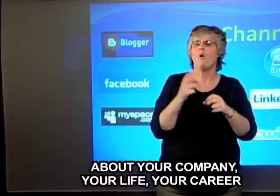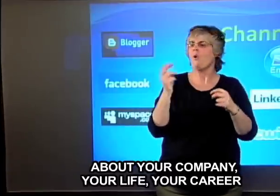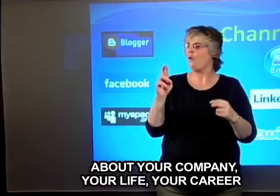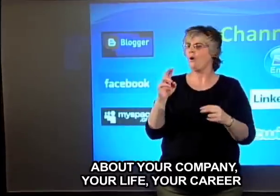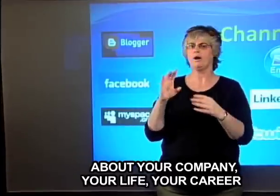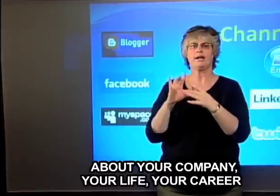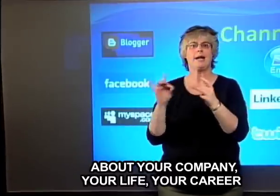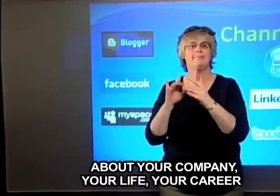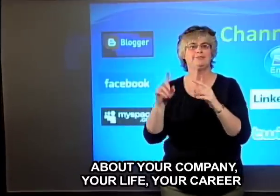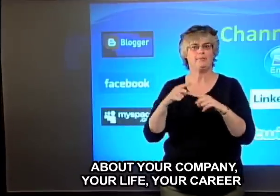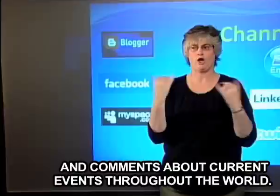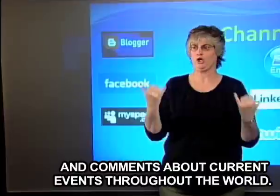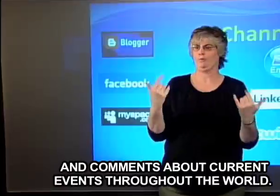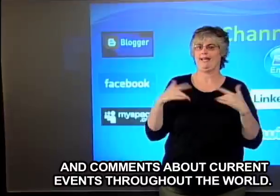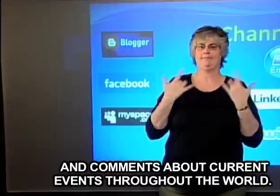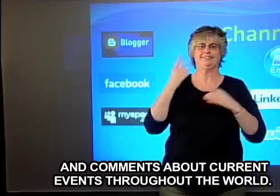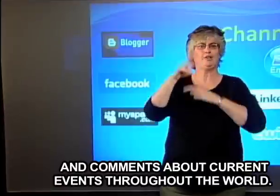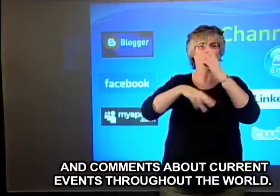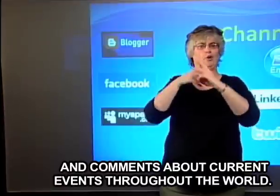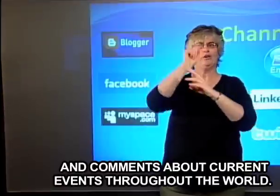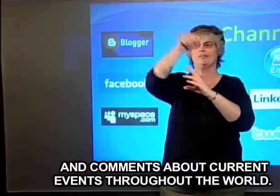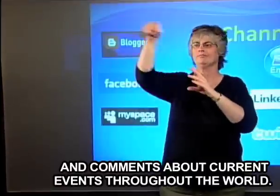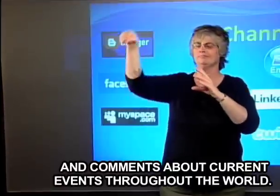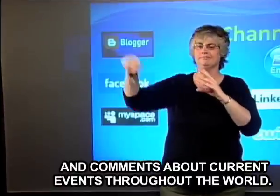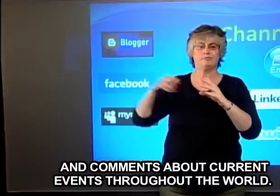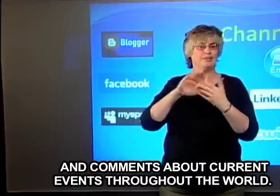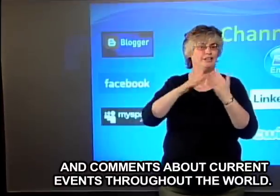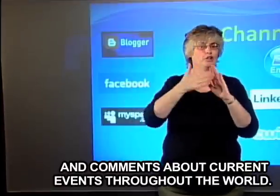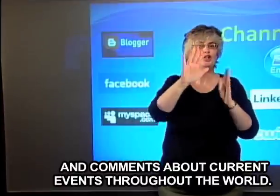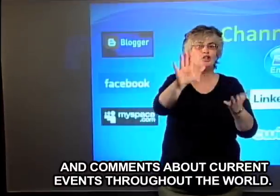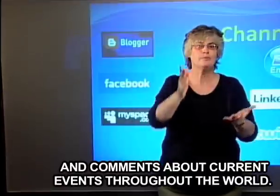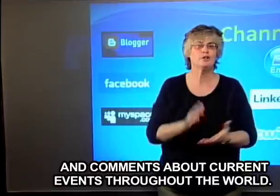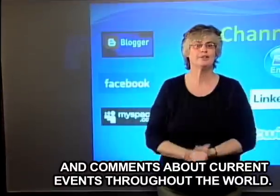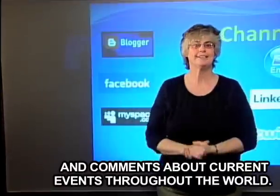your career, and comments about current events throughout the world.